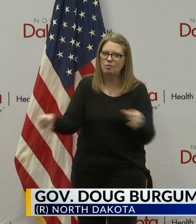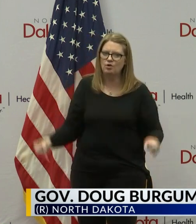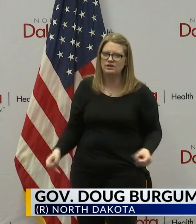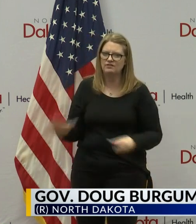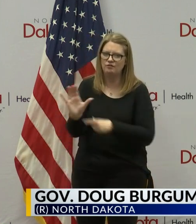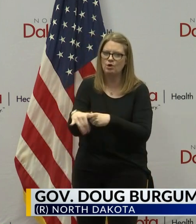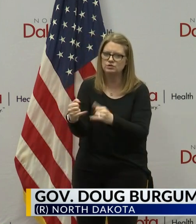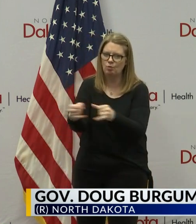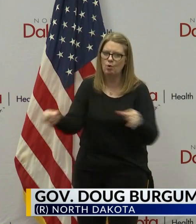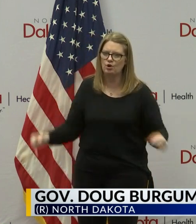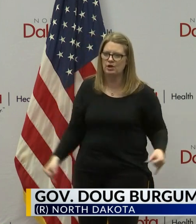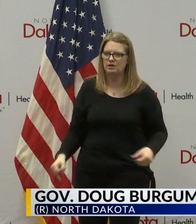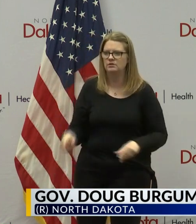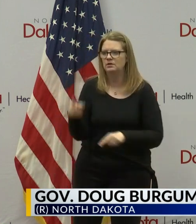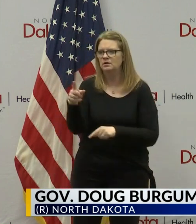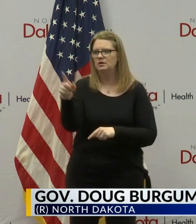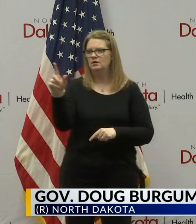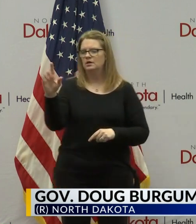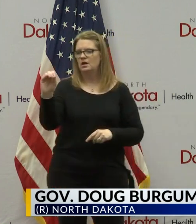We'll go to online and then Lane.